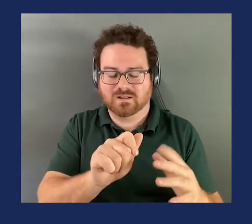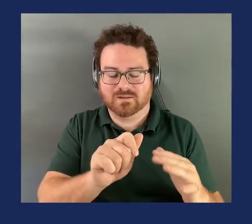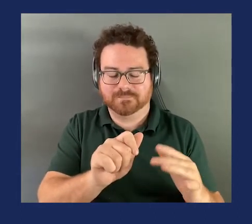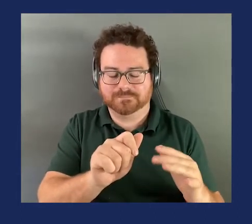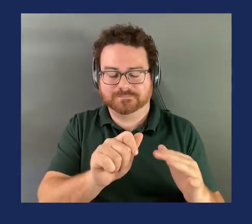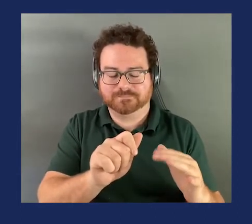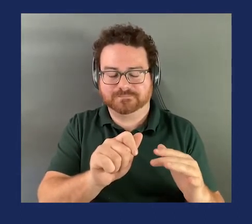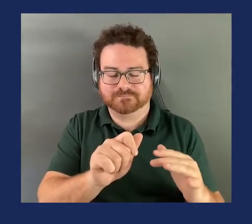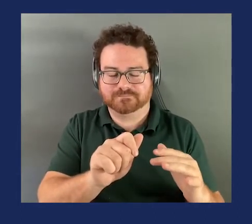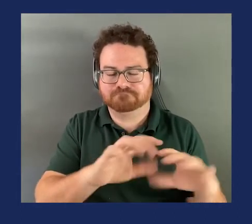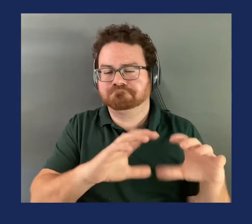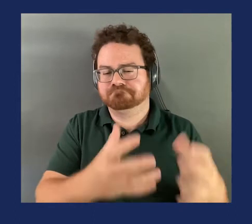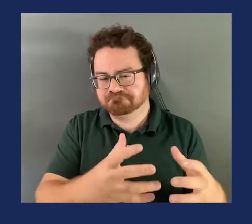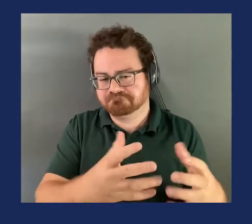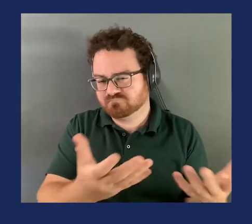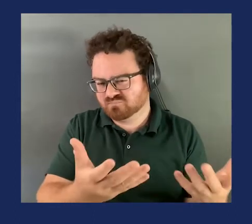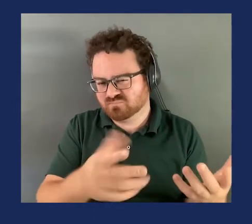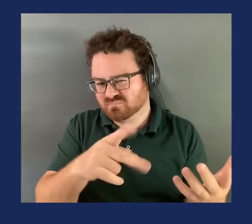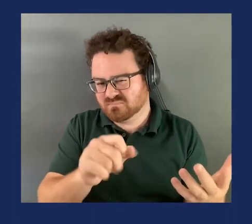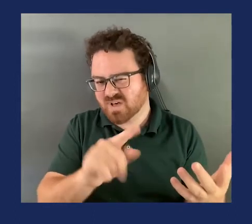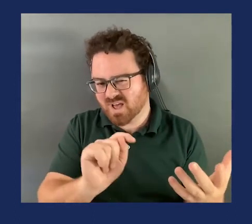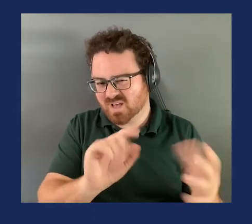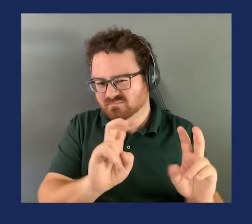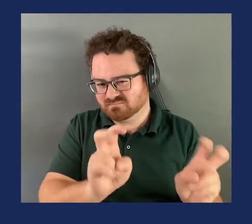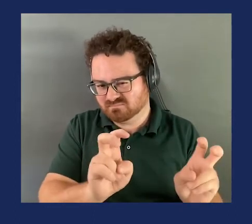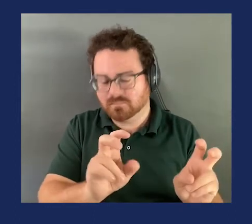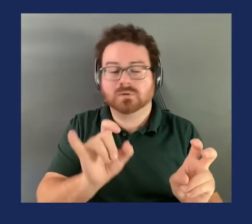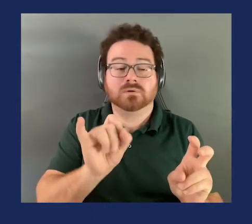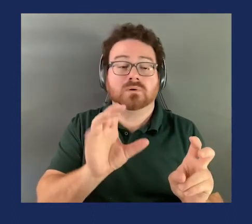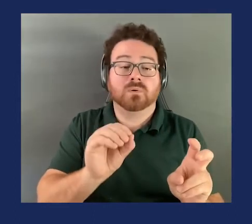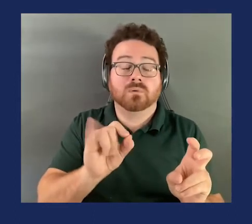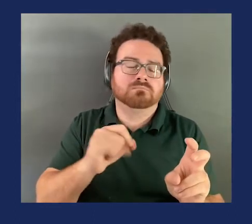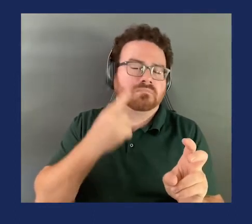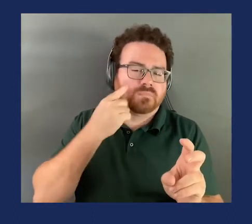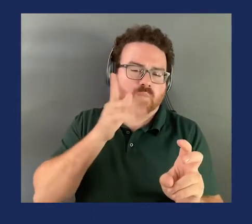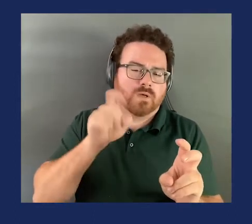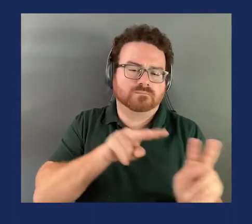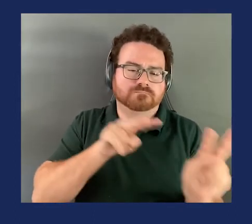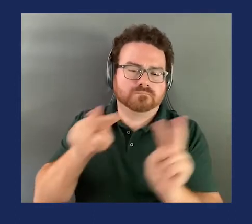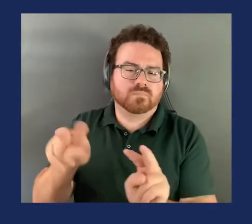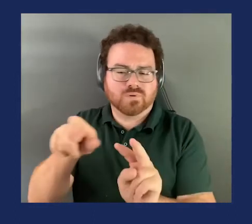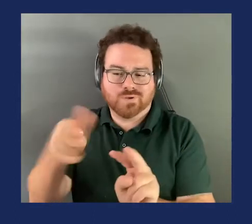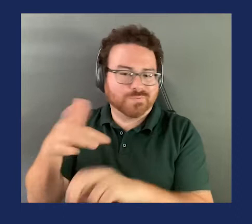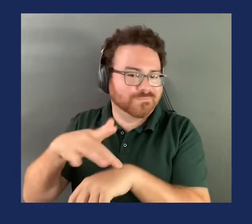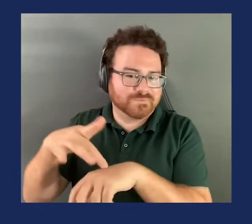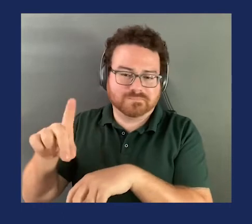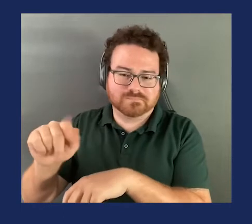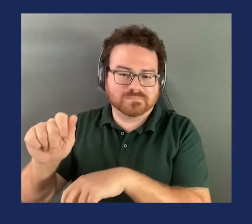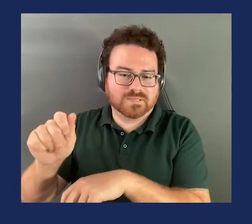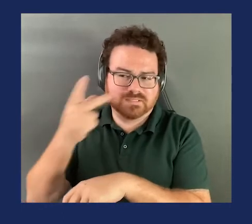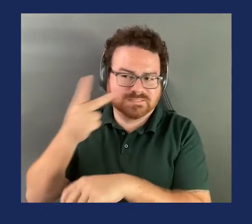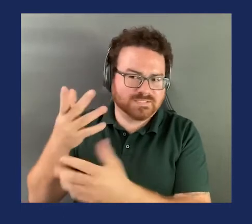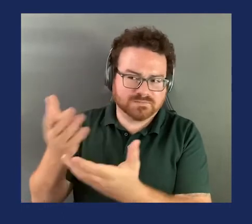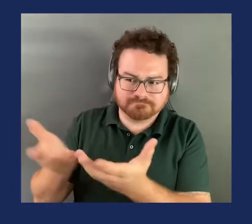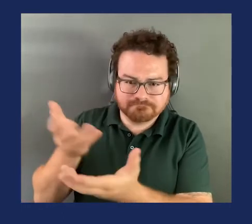data plots, if you will. So I do think that we need to look at other sources of data. I